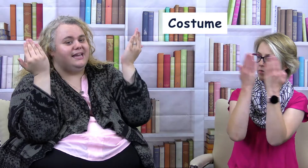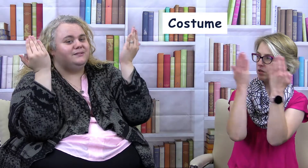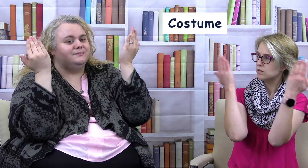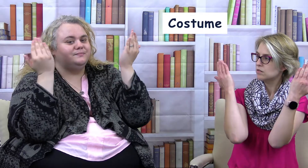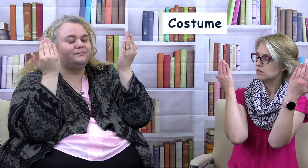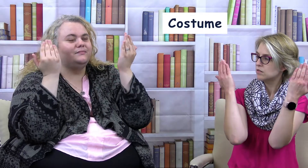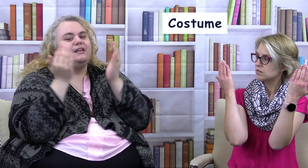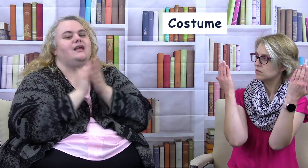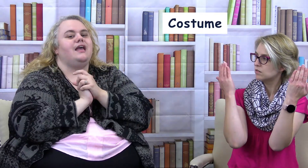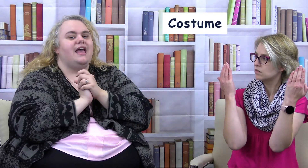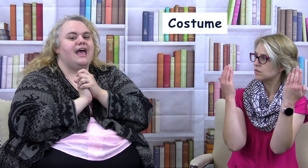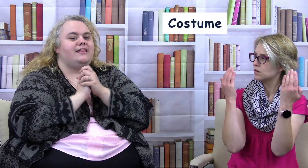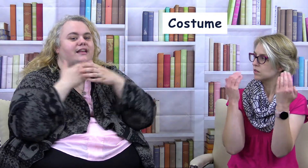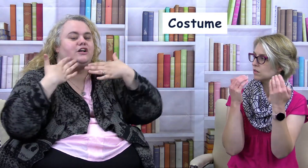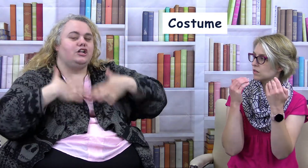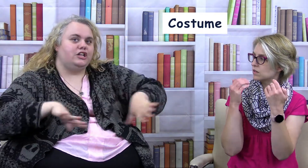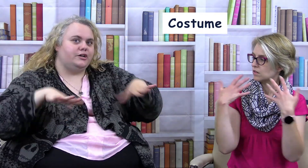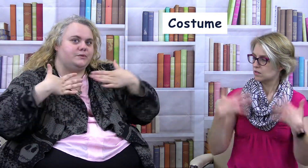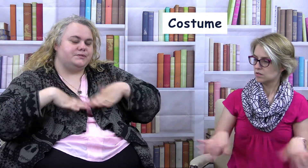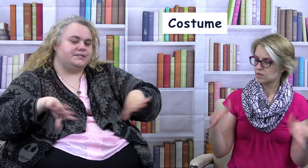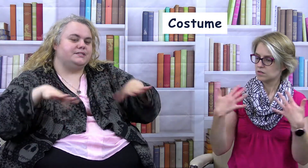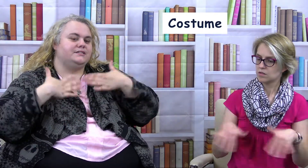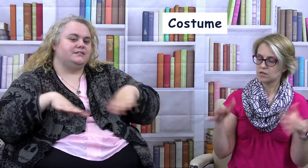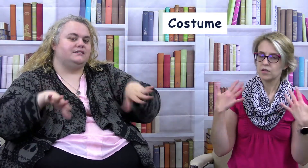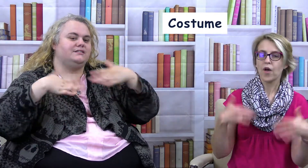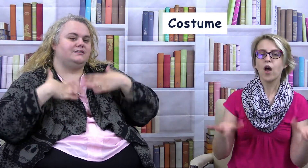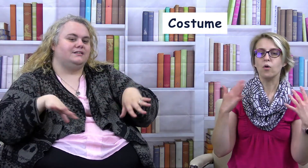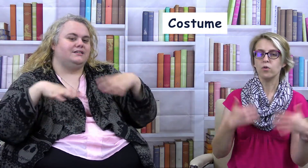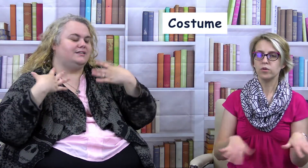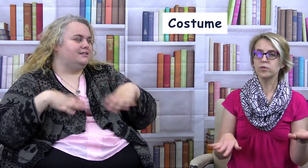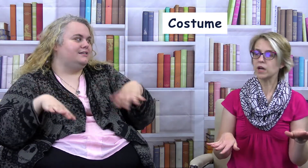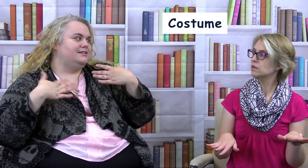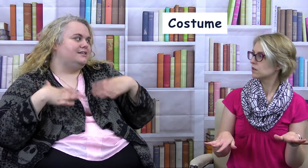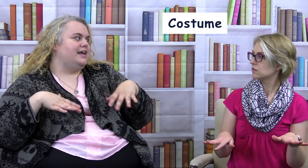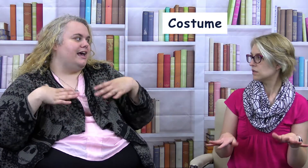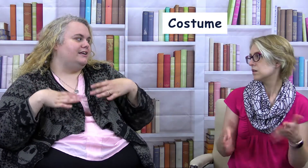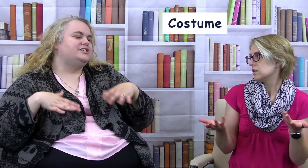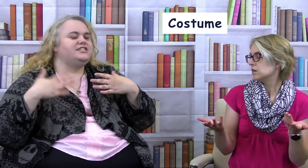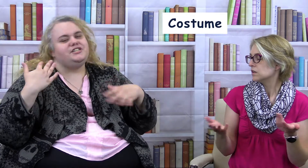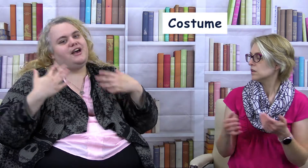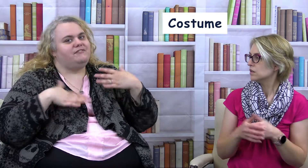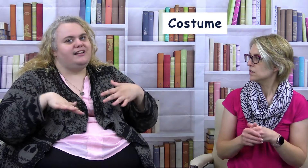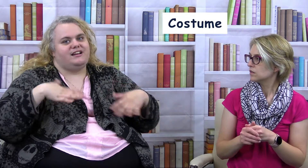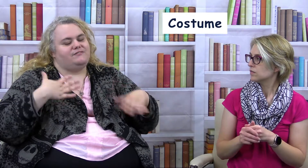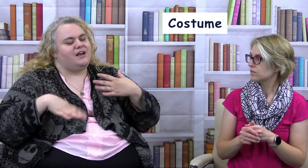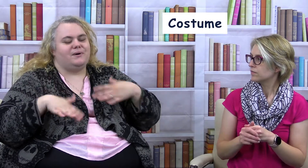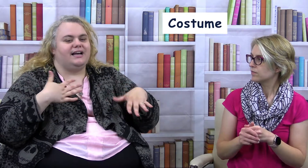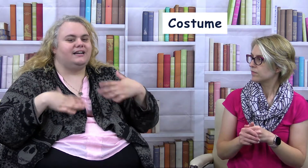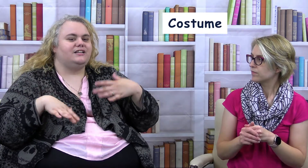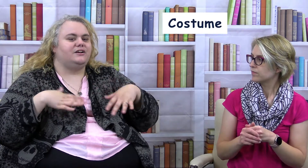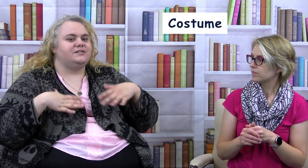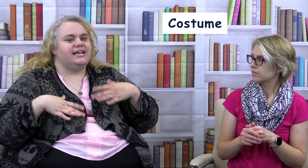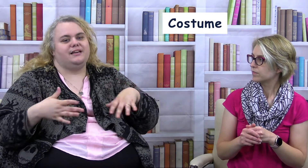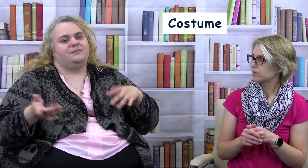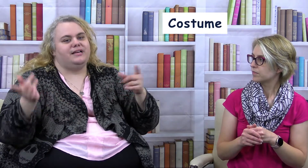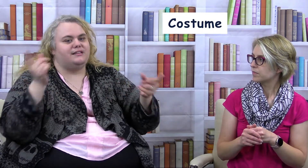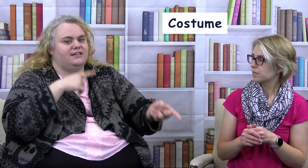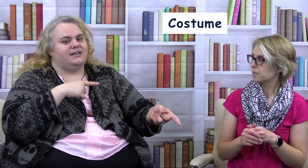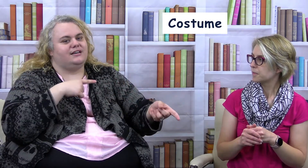and then clothes. Oh okay. Yeah. Just you have to identify what kind of clothes like with the